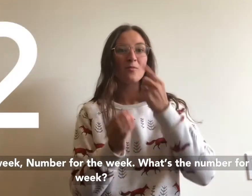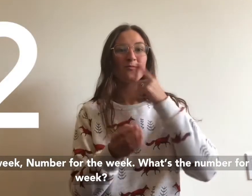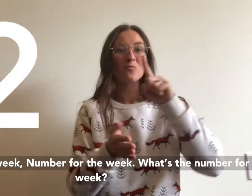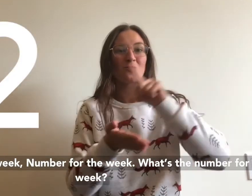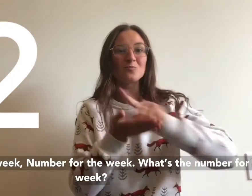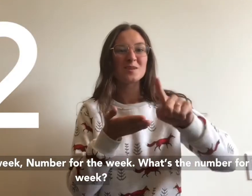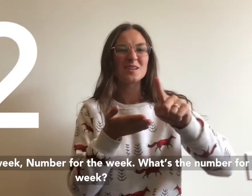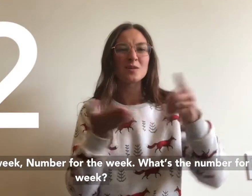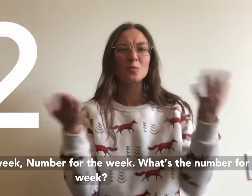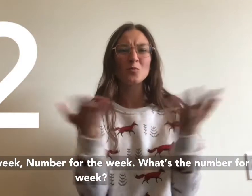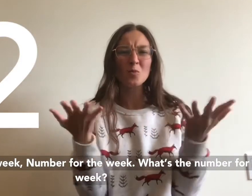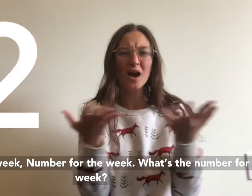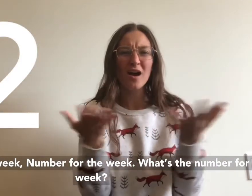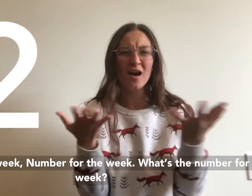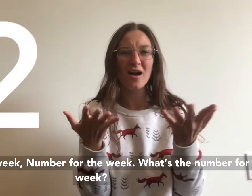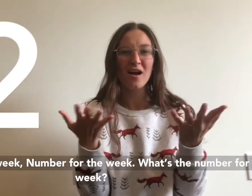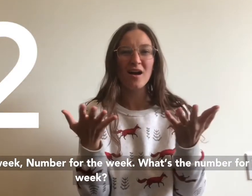What's the number for the week?